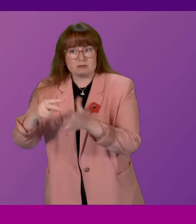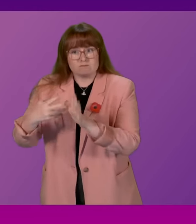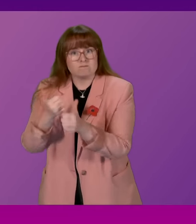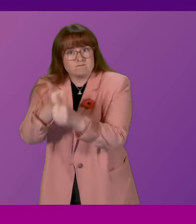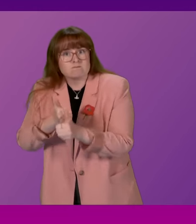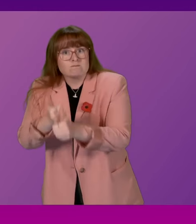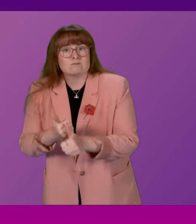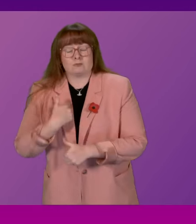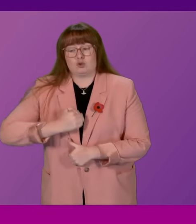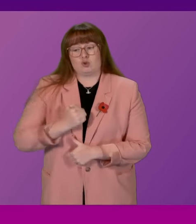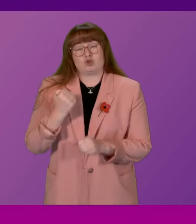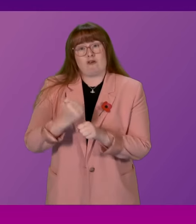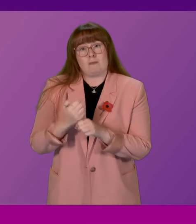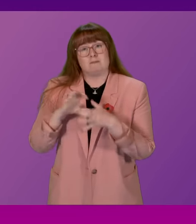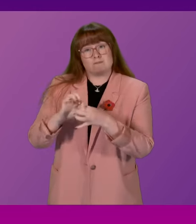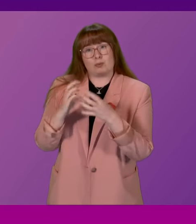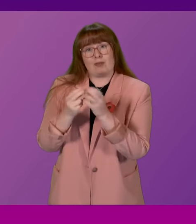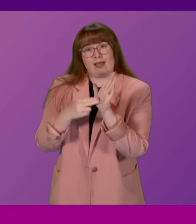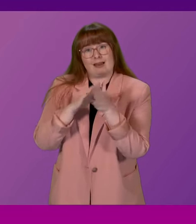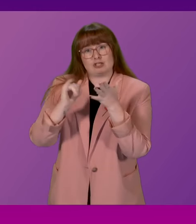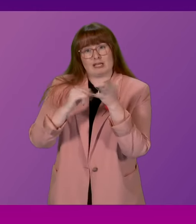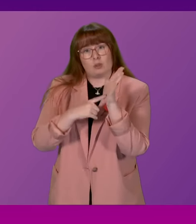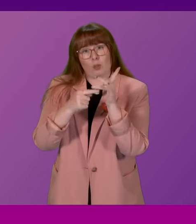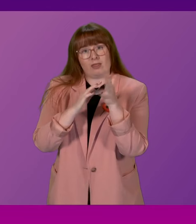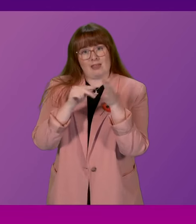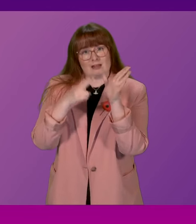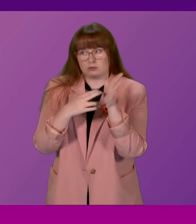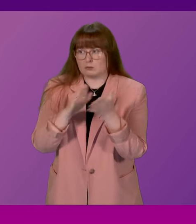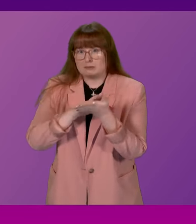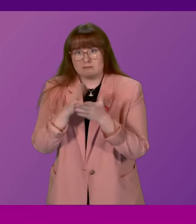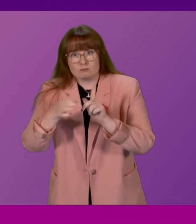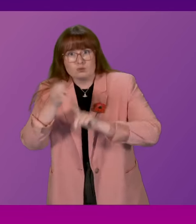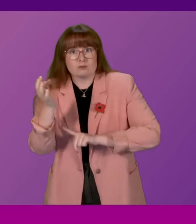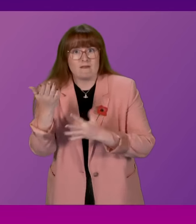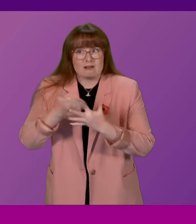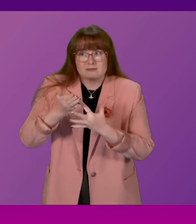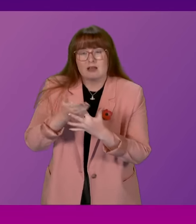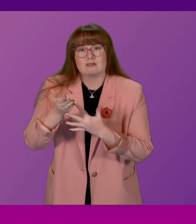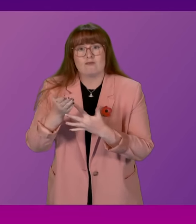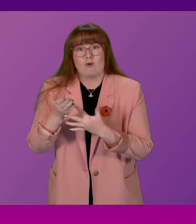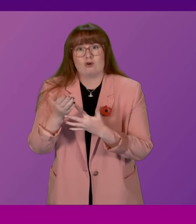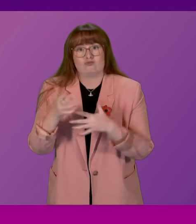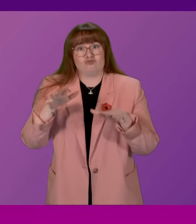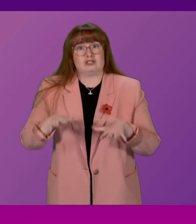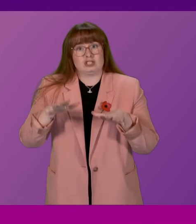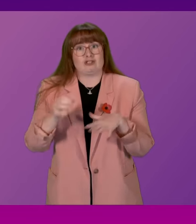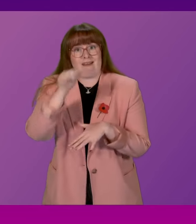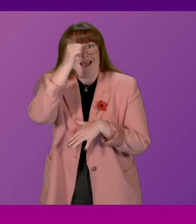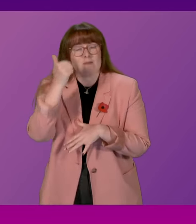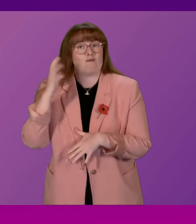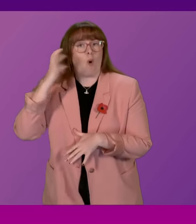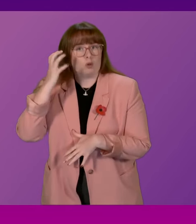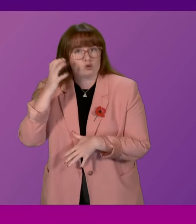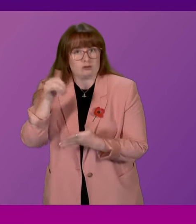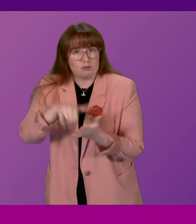Government is working in partnership with NHS Lothian to ensure continued progress against the actions of the British Academy of Audiology